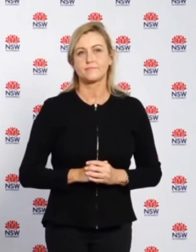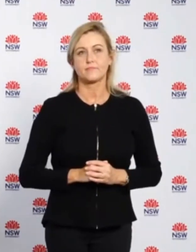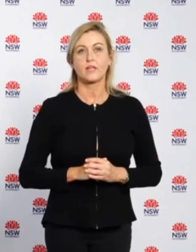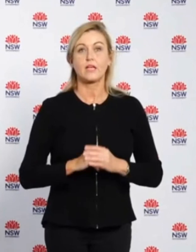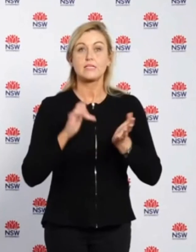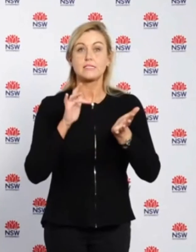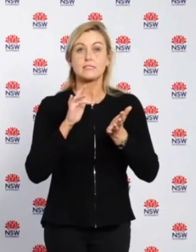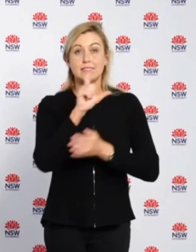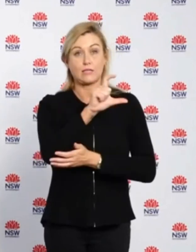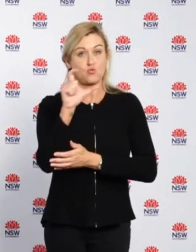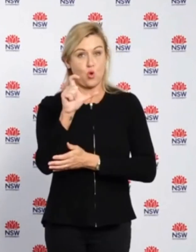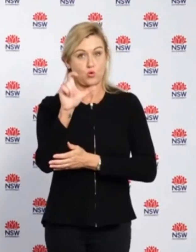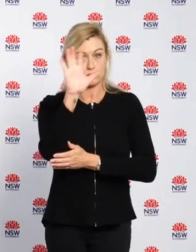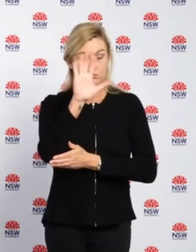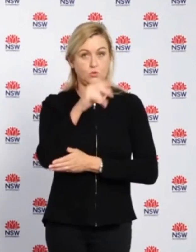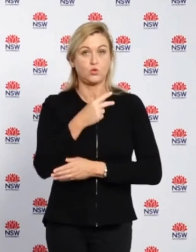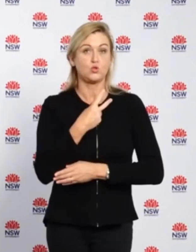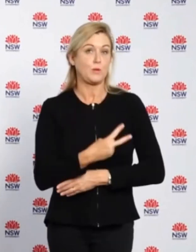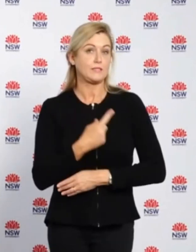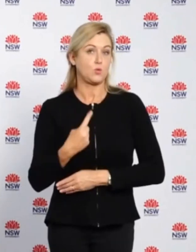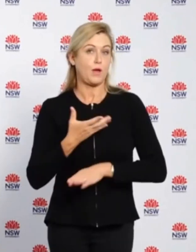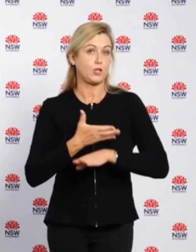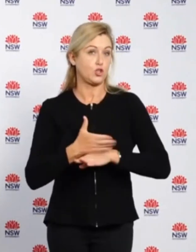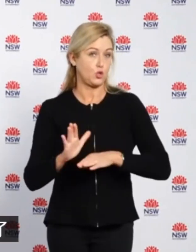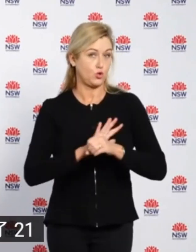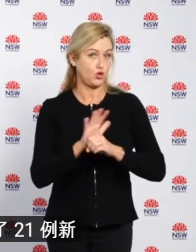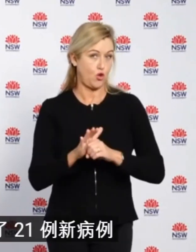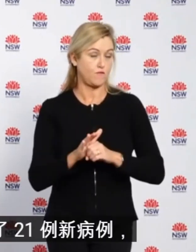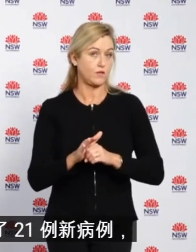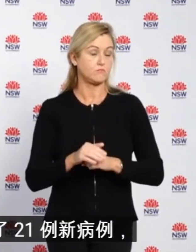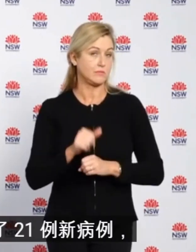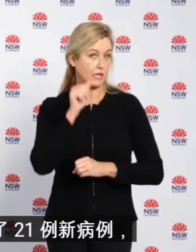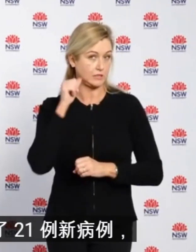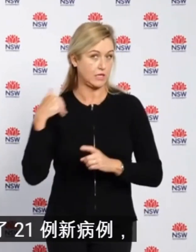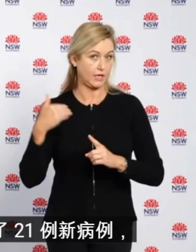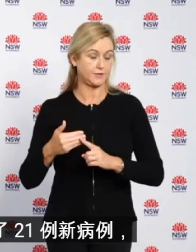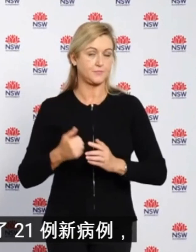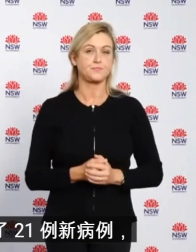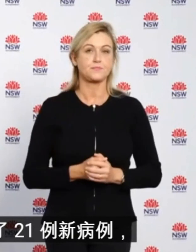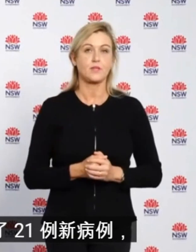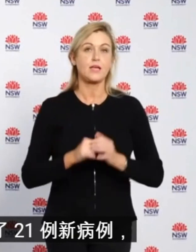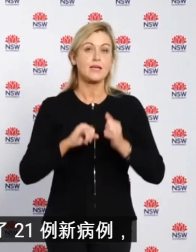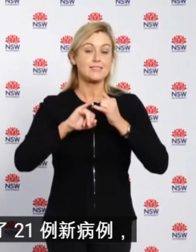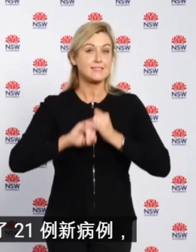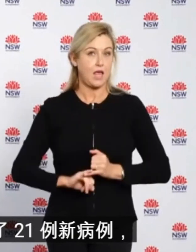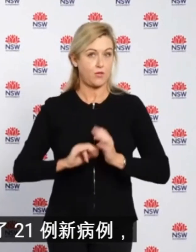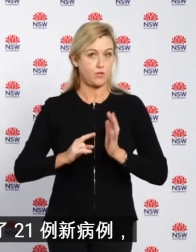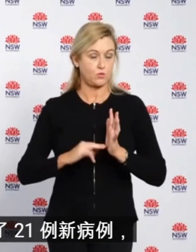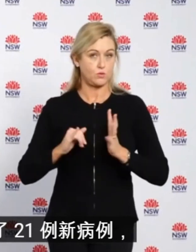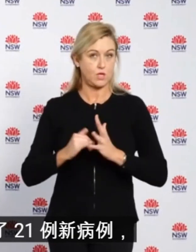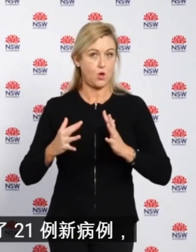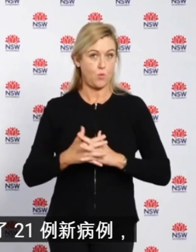the Central Coast, there were 21 new cases reported until 8pm last night. In southern NSW,